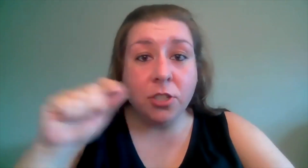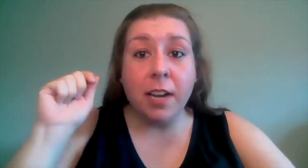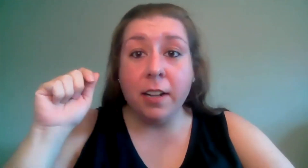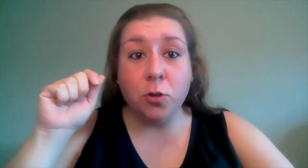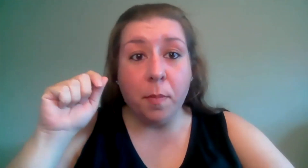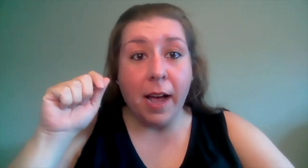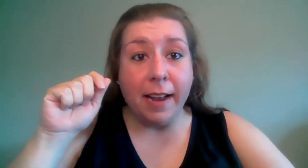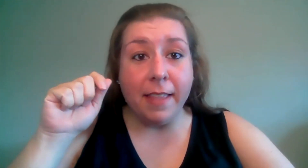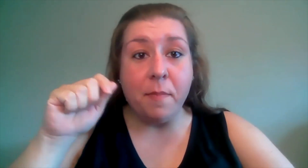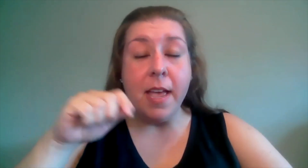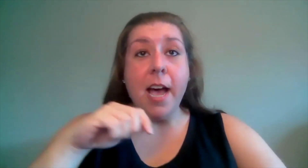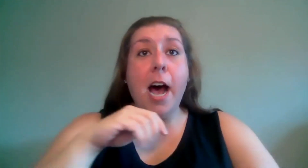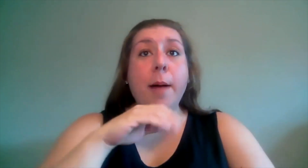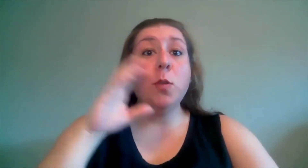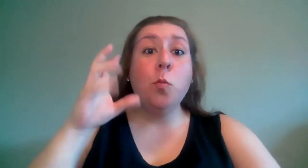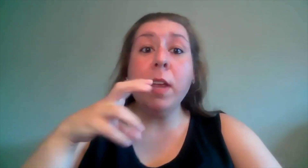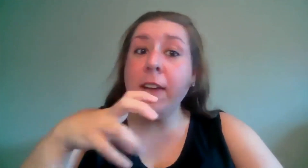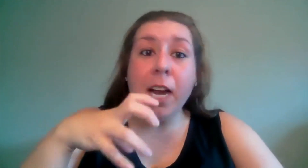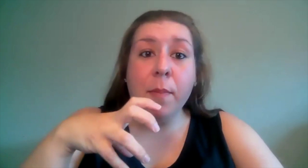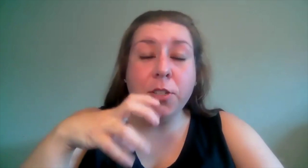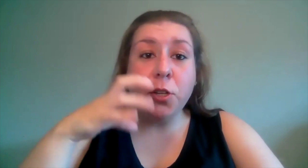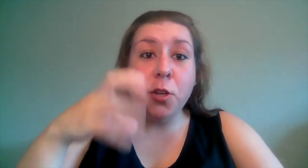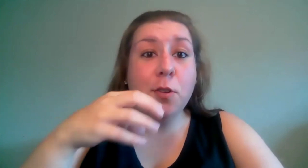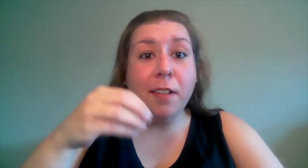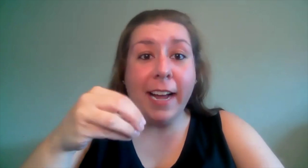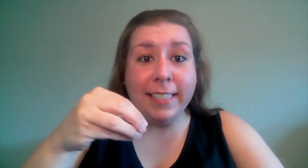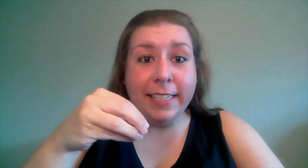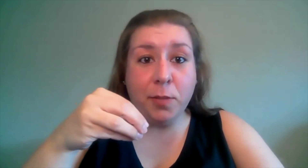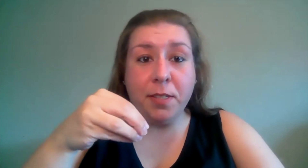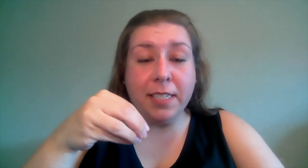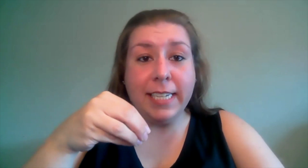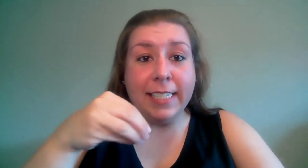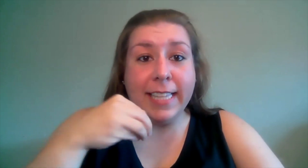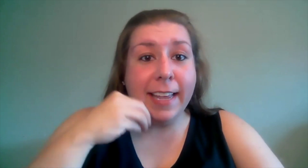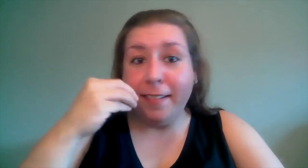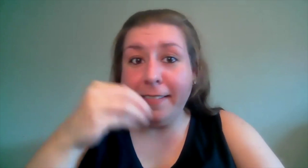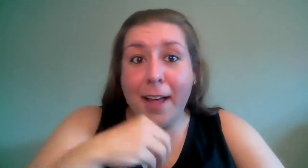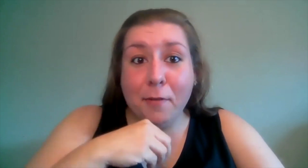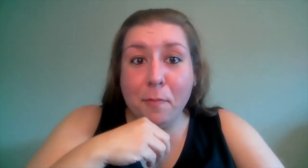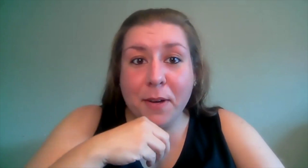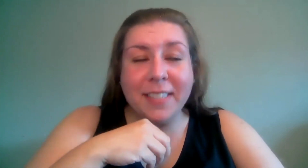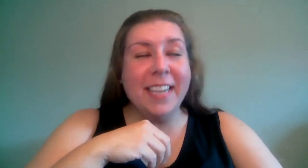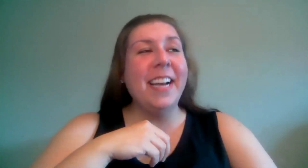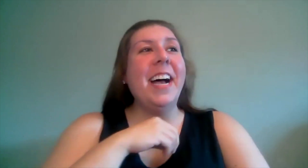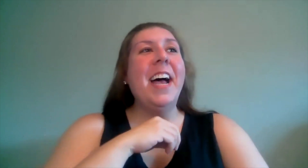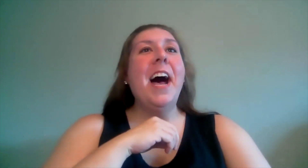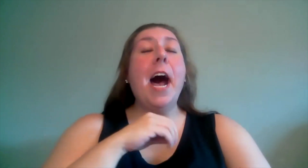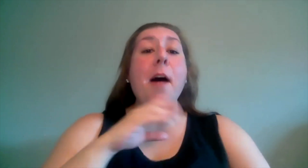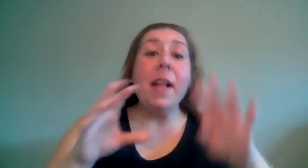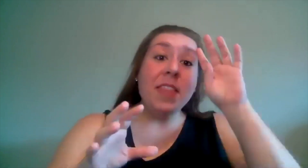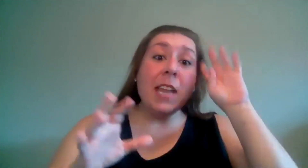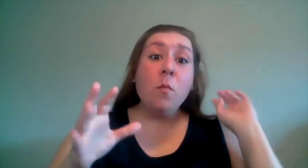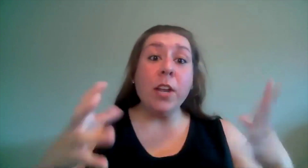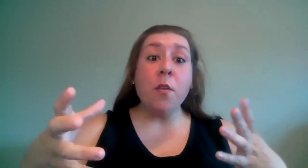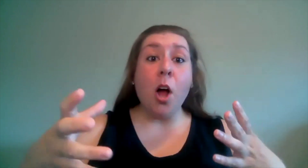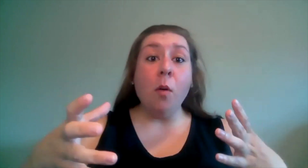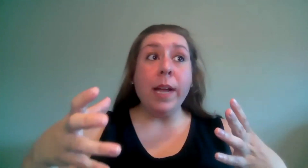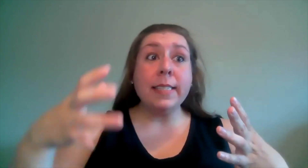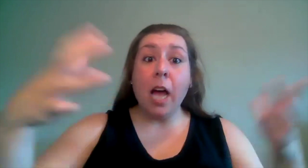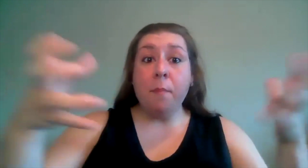shutting the door behind them um so we very much utilize these music stands they get a lot of abuse um and then we don't always come